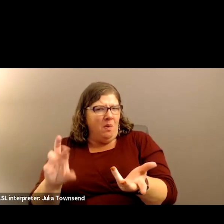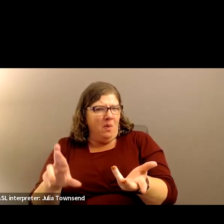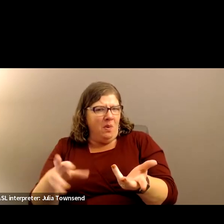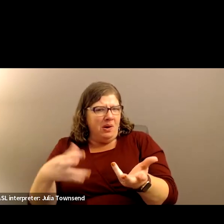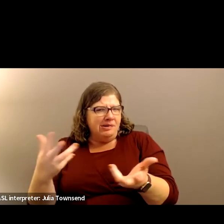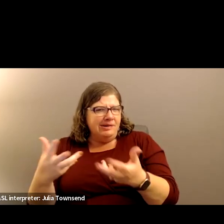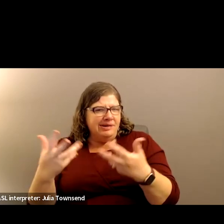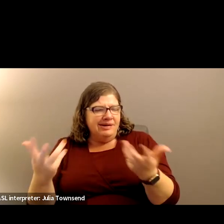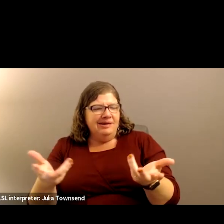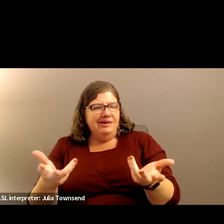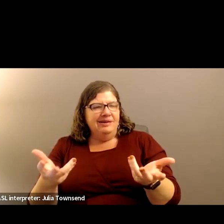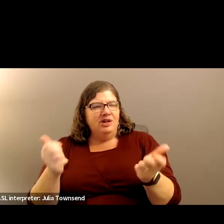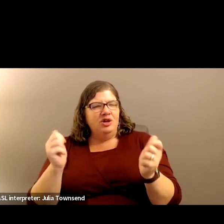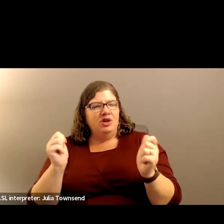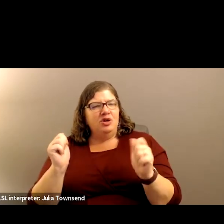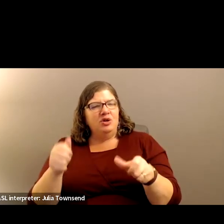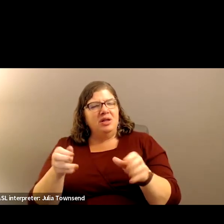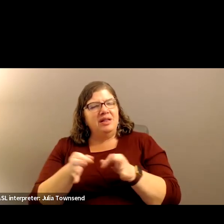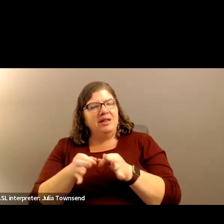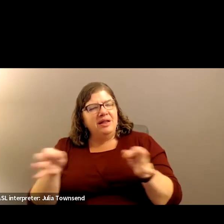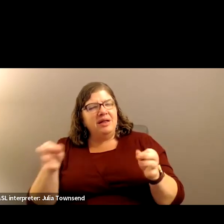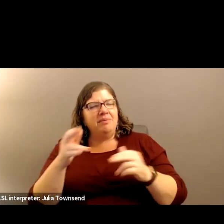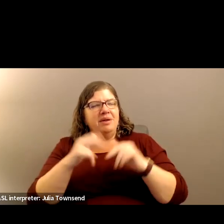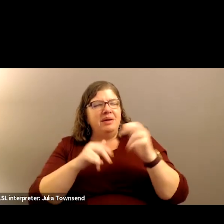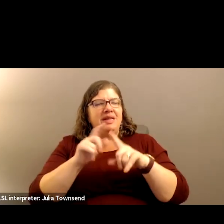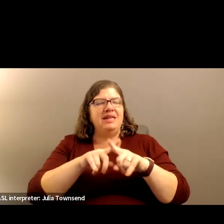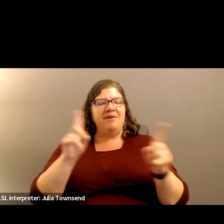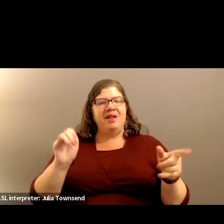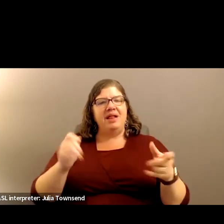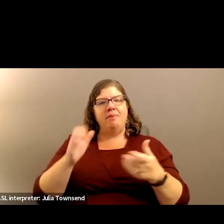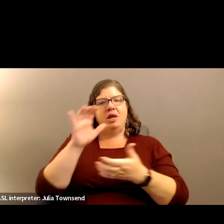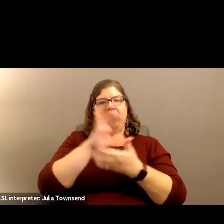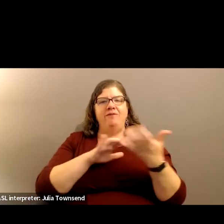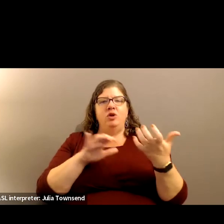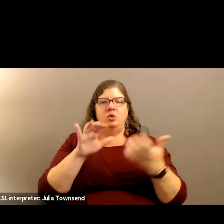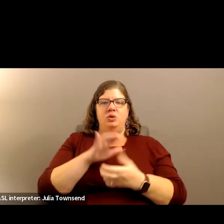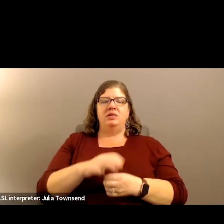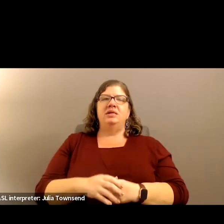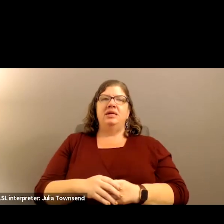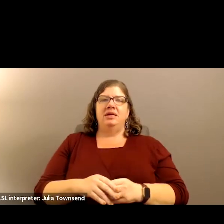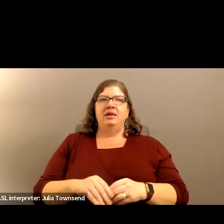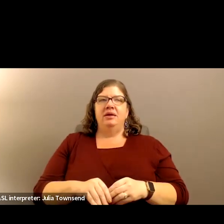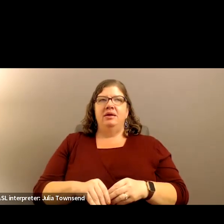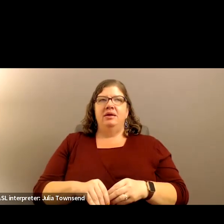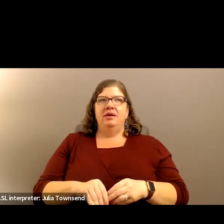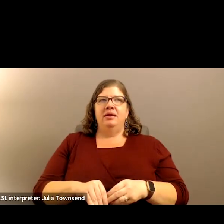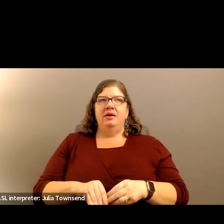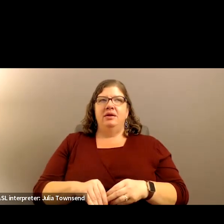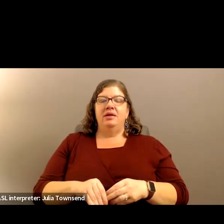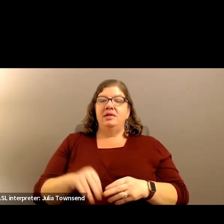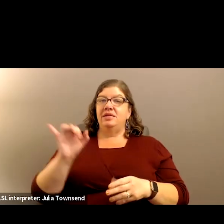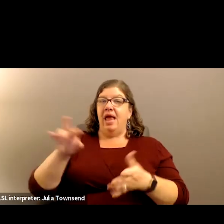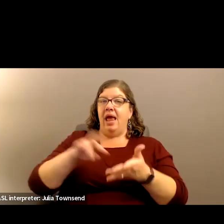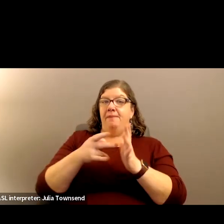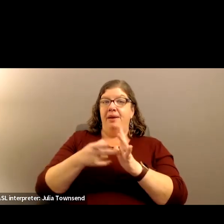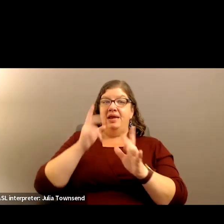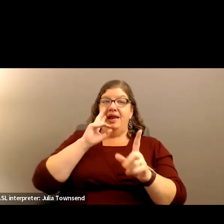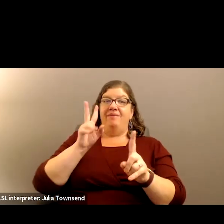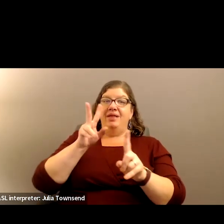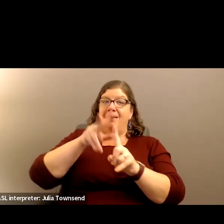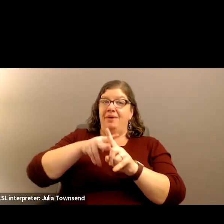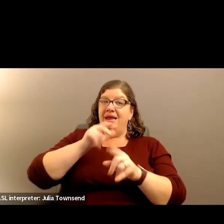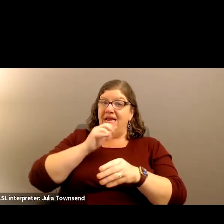it just struck me different. Like that might be a little confusing. Yeah. I wonder, did that mean like if an application is